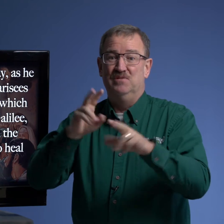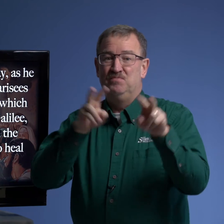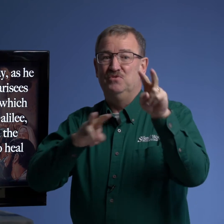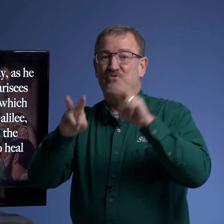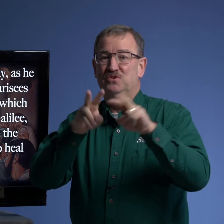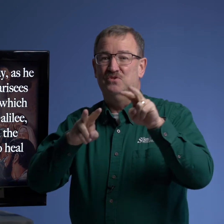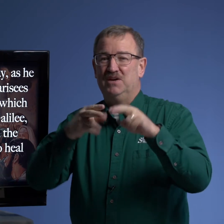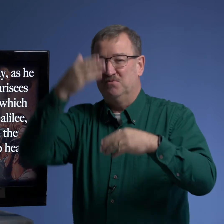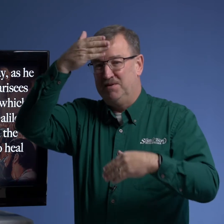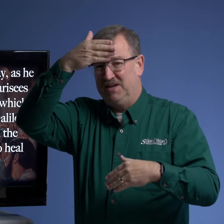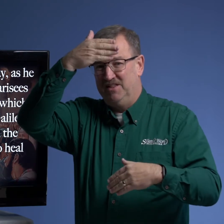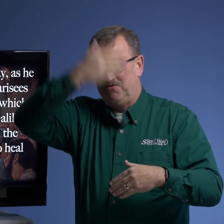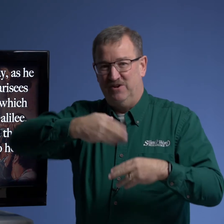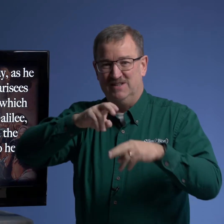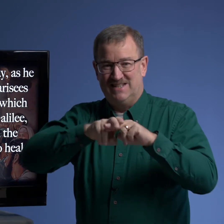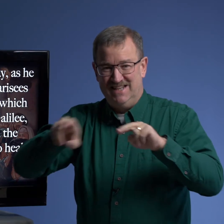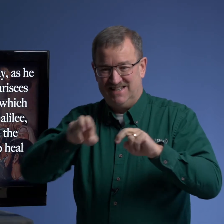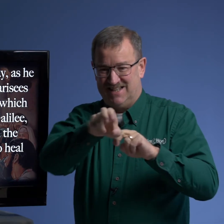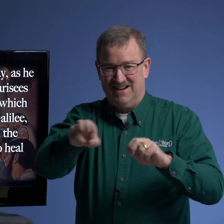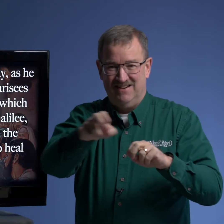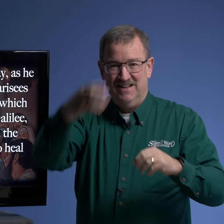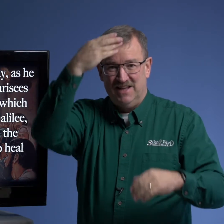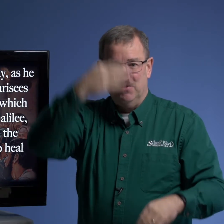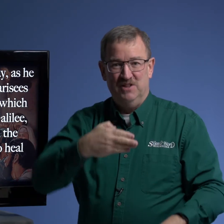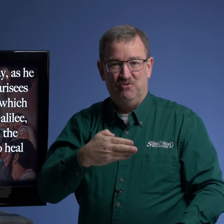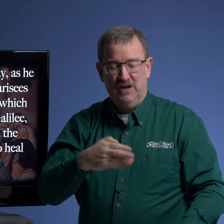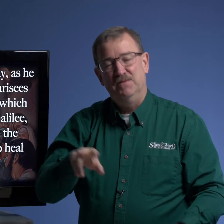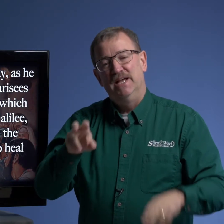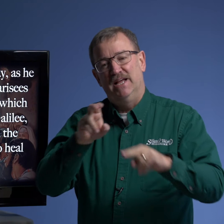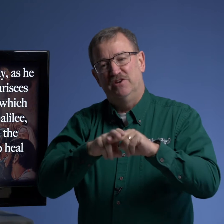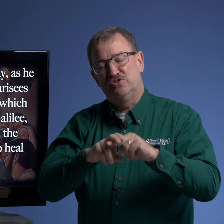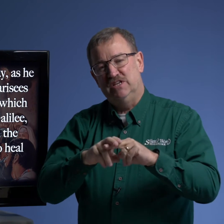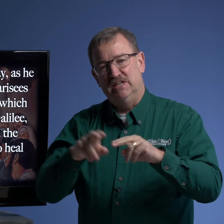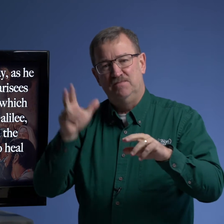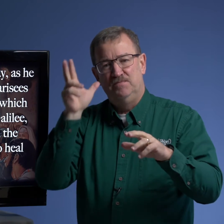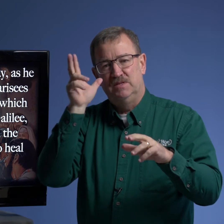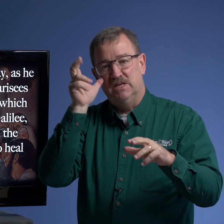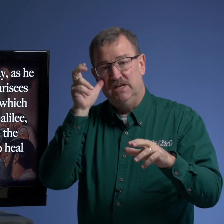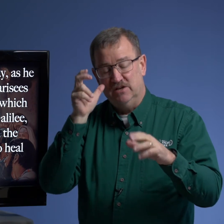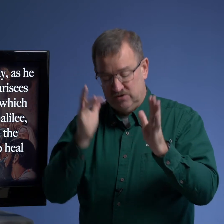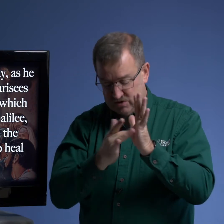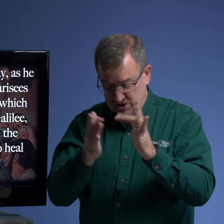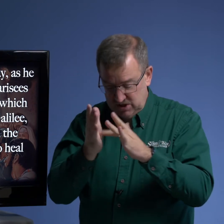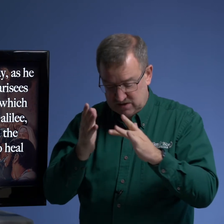view they were maybe in the front seats there they were in the front and they're sitting to hear jesus